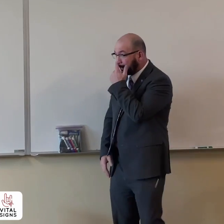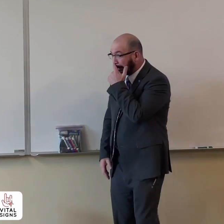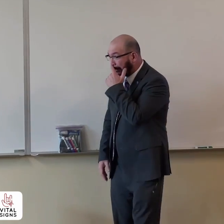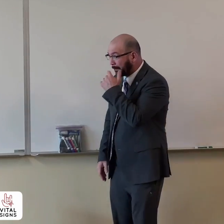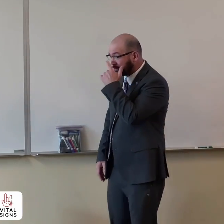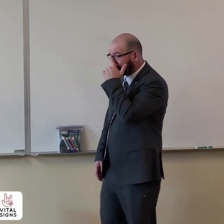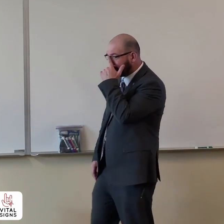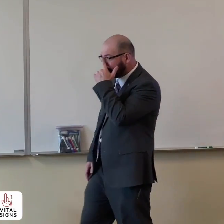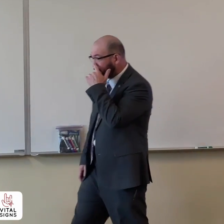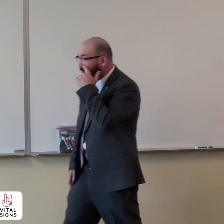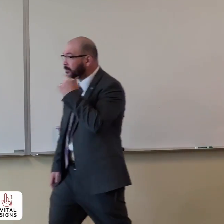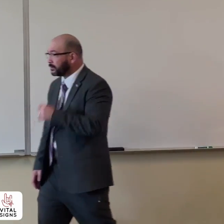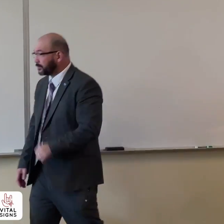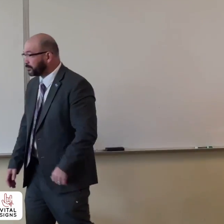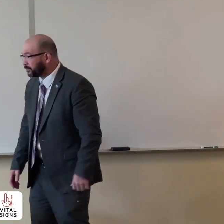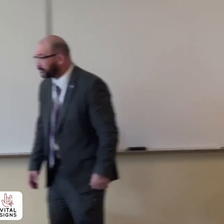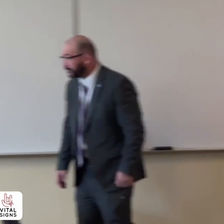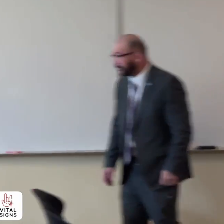means you